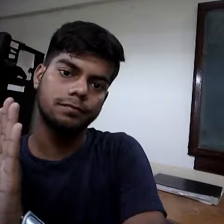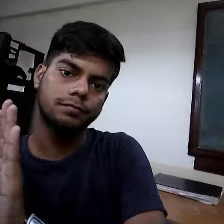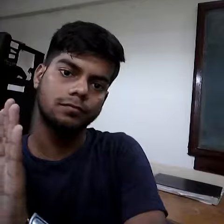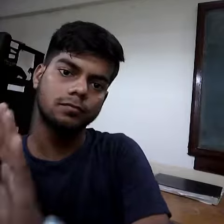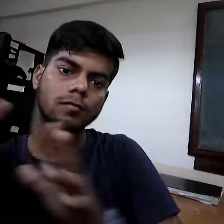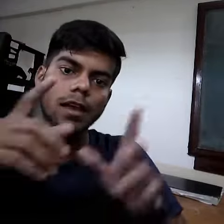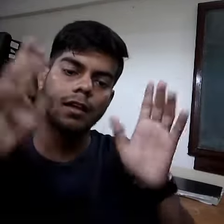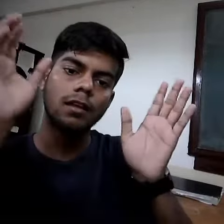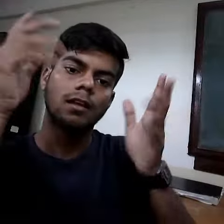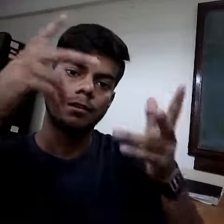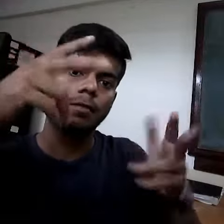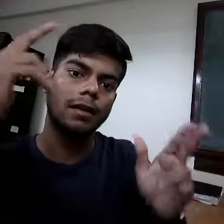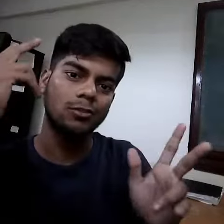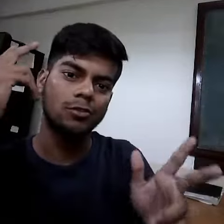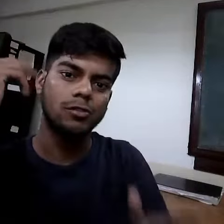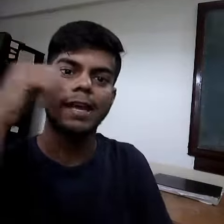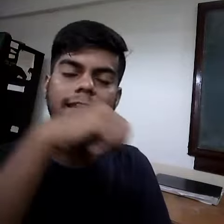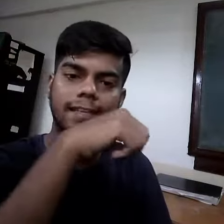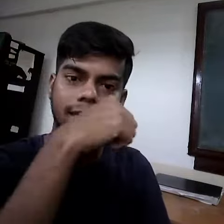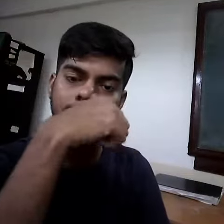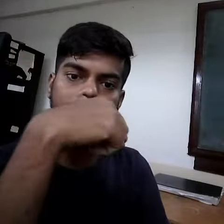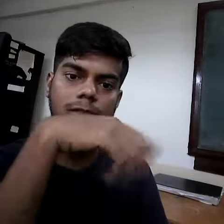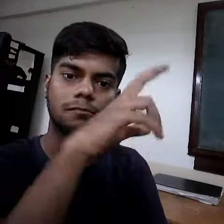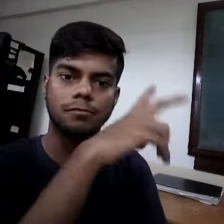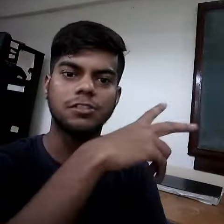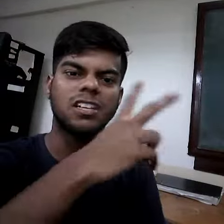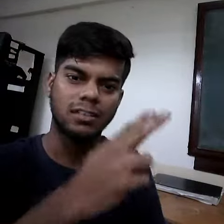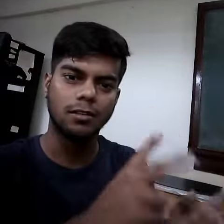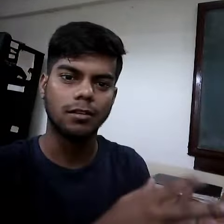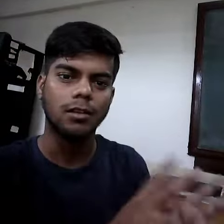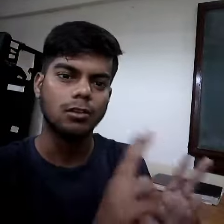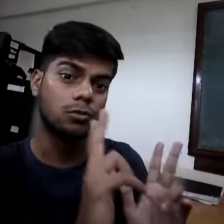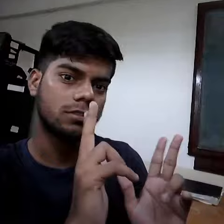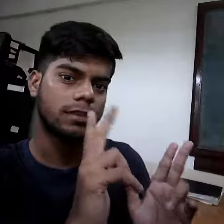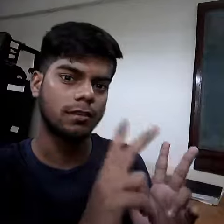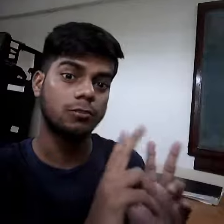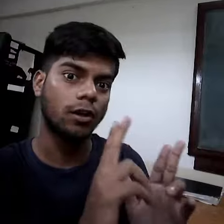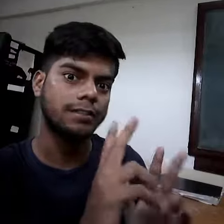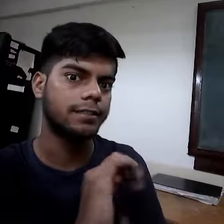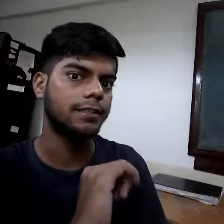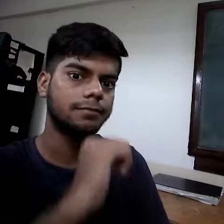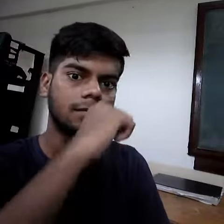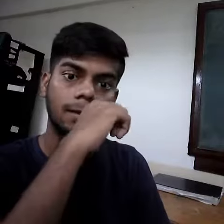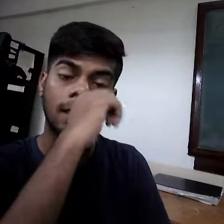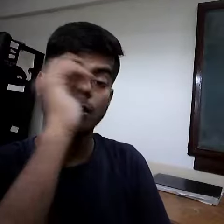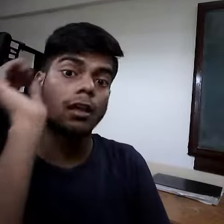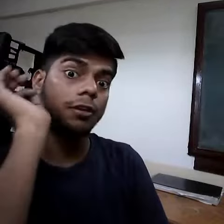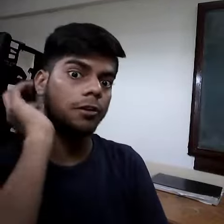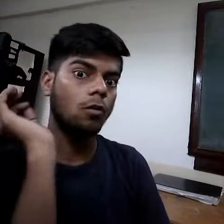by using helicose enzymes which cut the tooth joint stem. Now we will talk